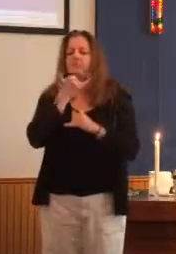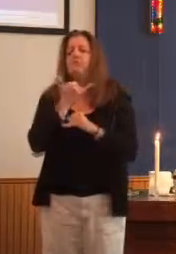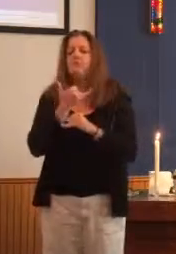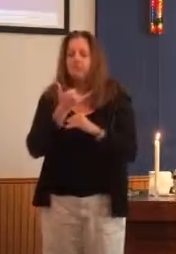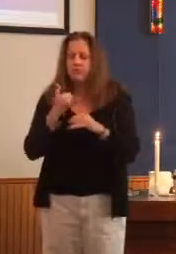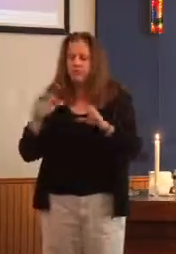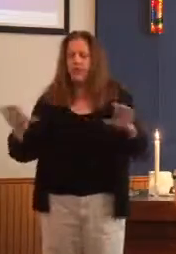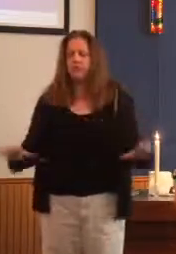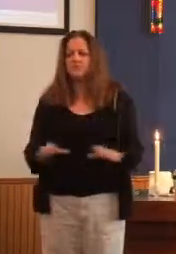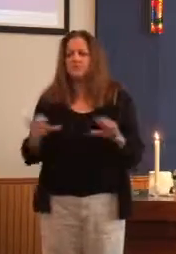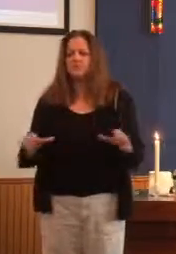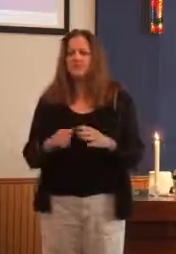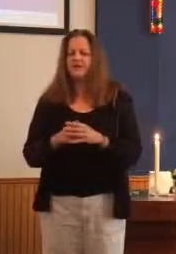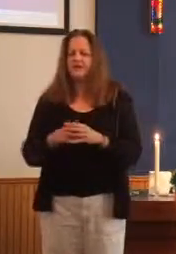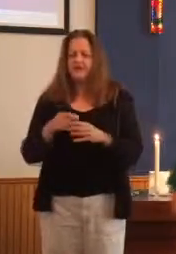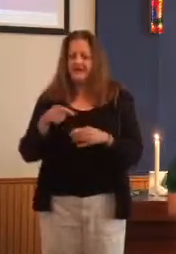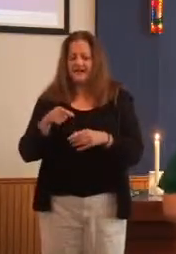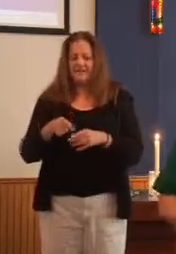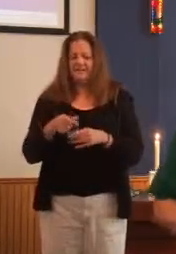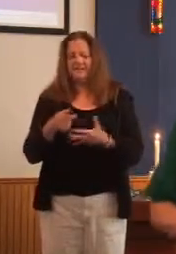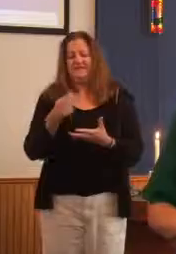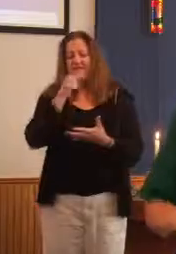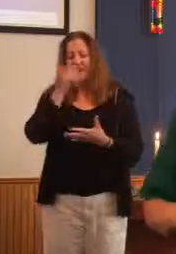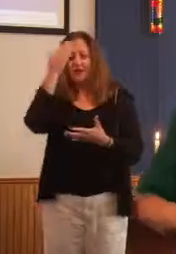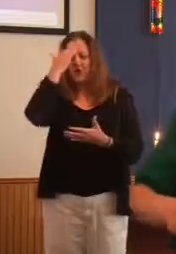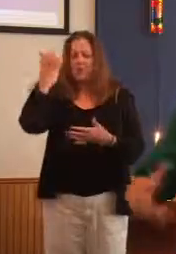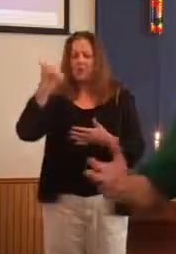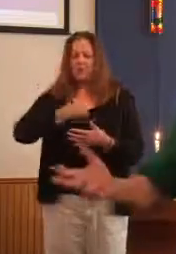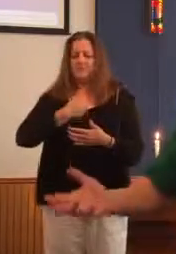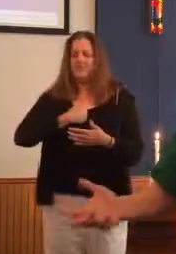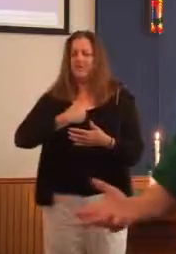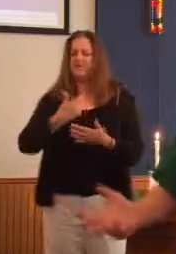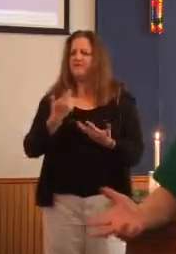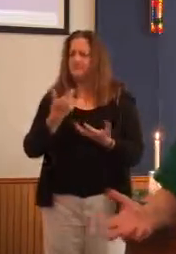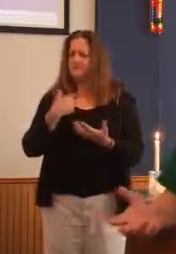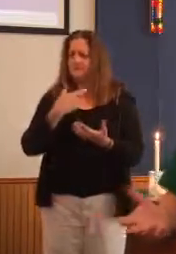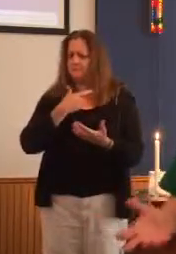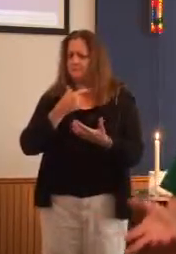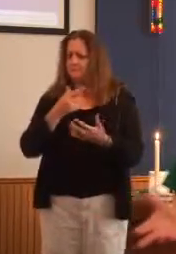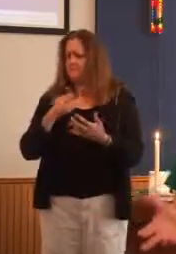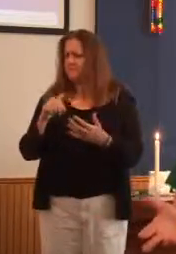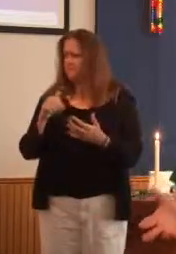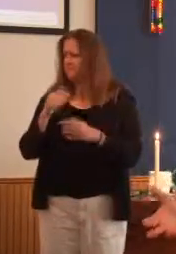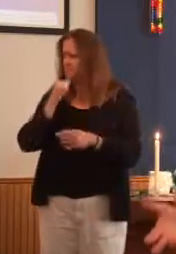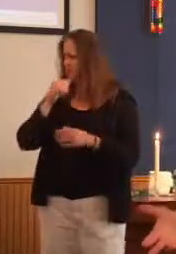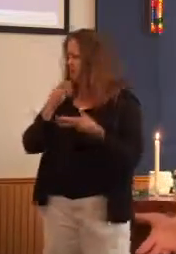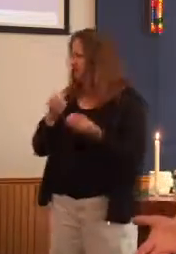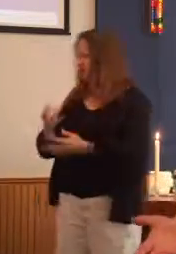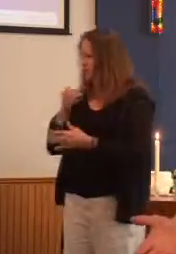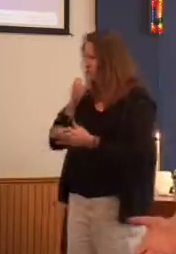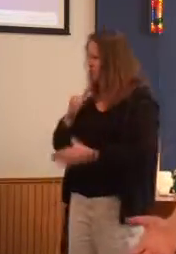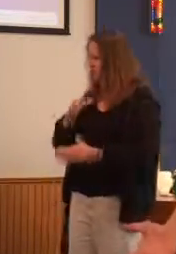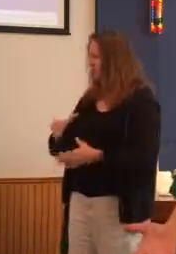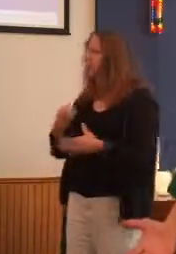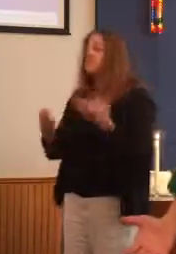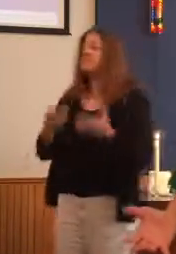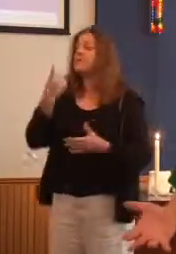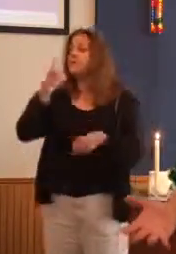Noah himself didn't seem to suffer any undue effects. So maybe this was a one-time thing. Oh, new